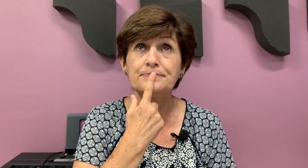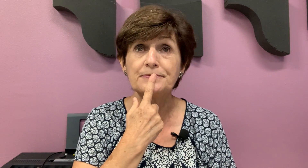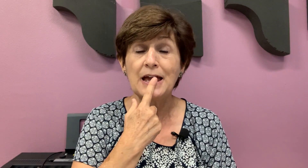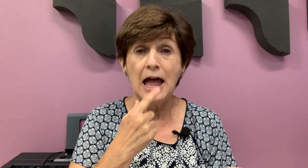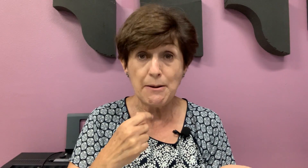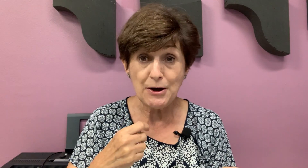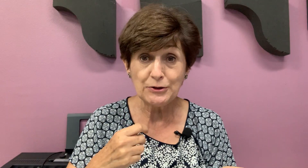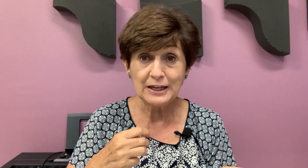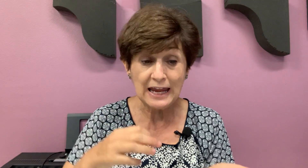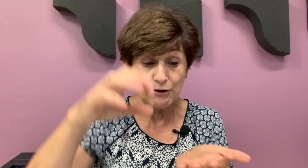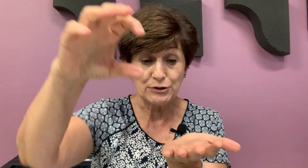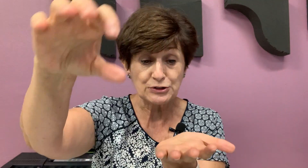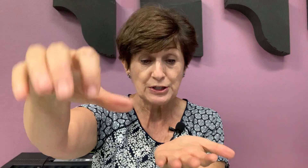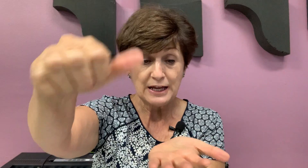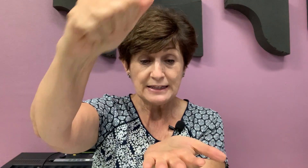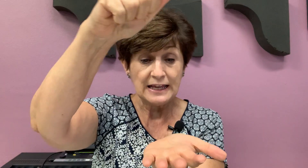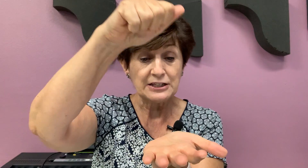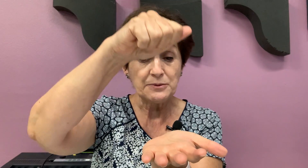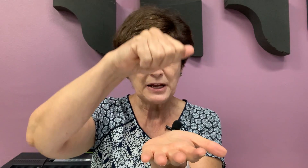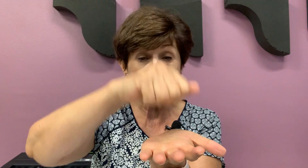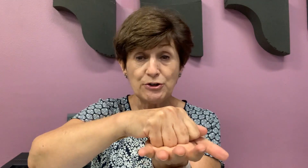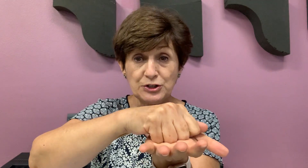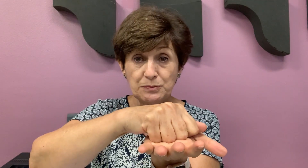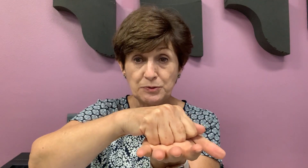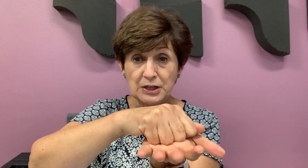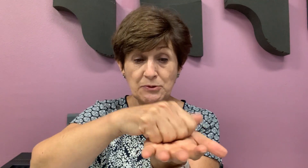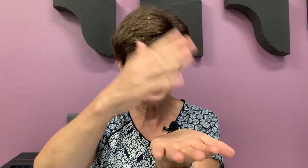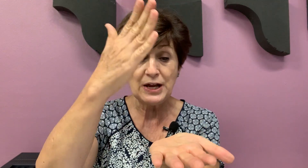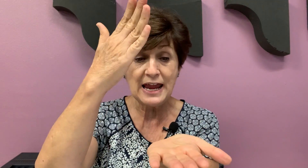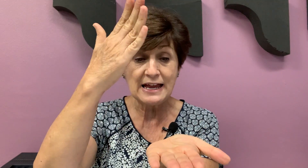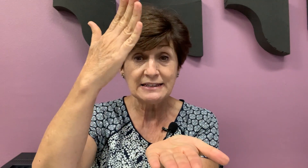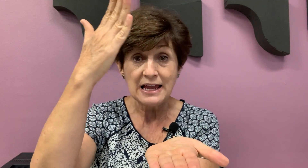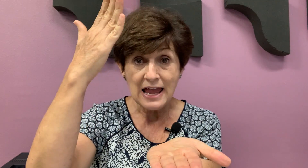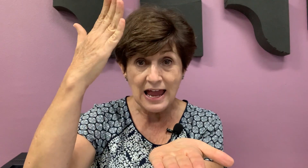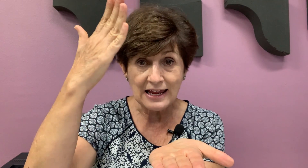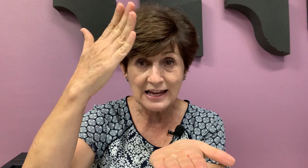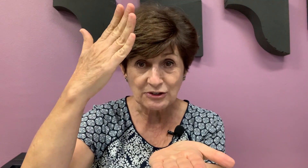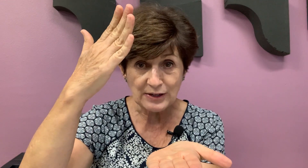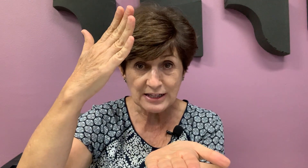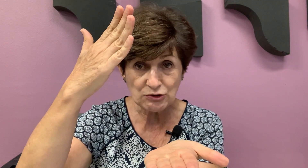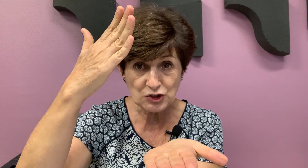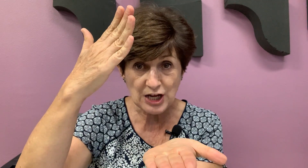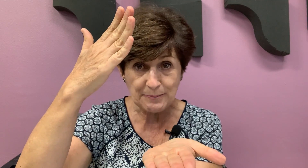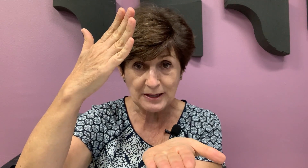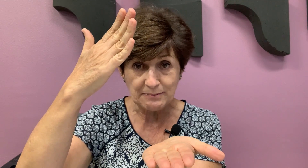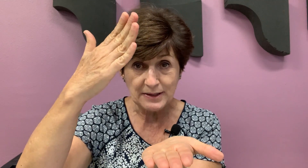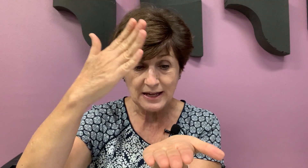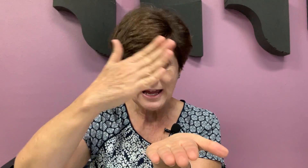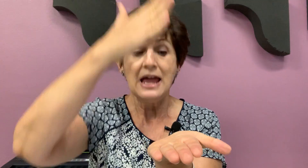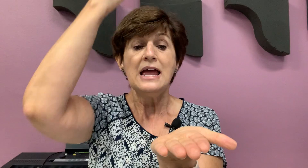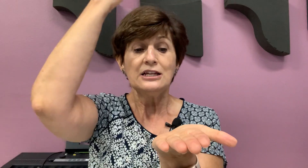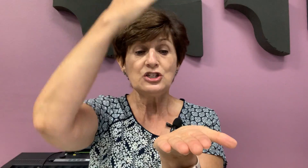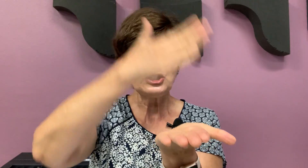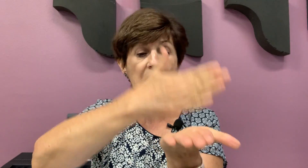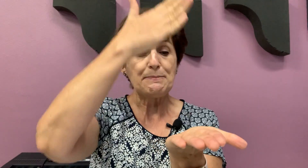How about carrots? Take some carrots, put them on your hand, and get ready to chop them. Chop,